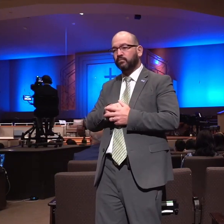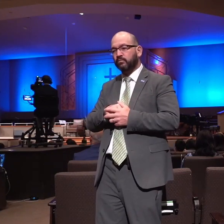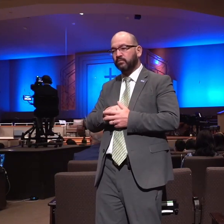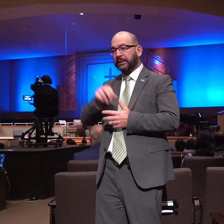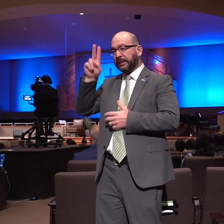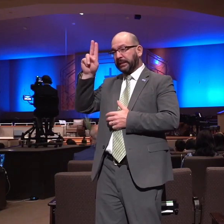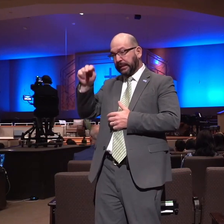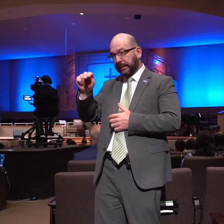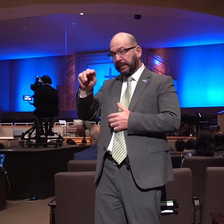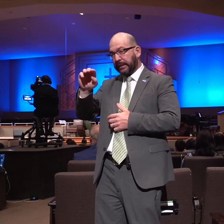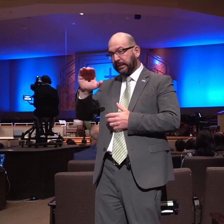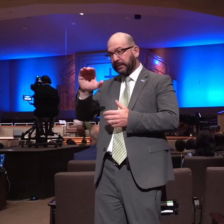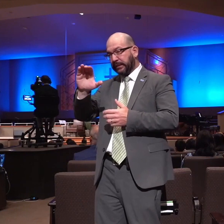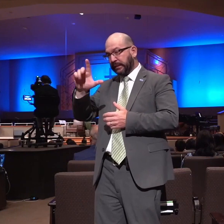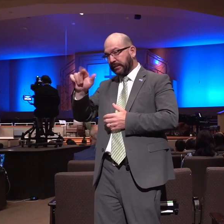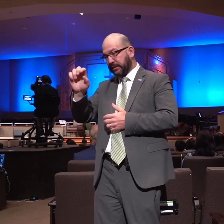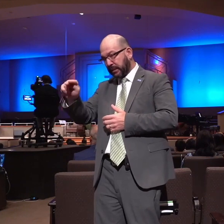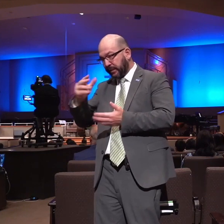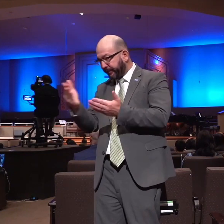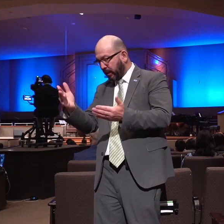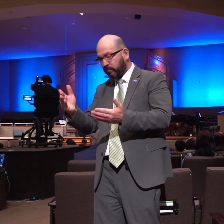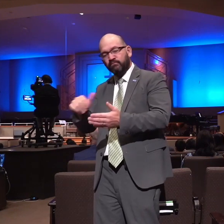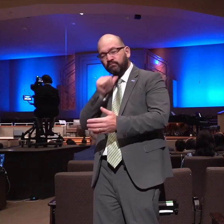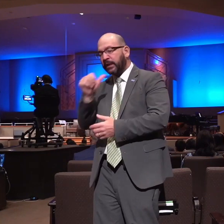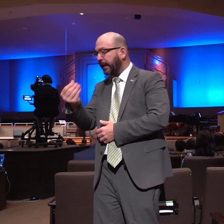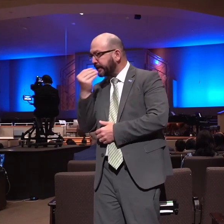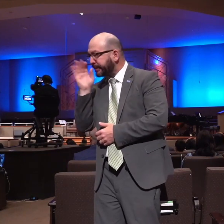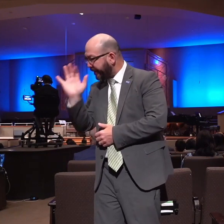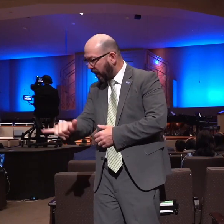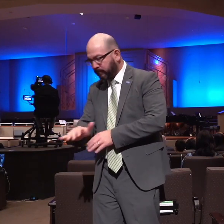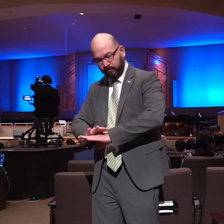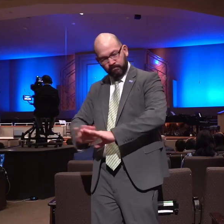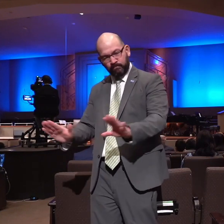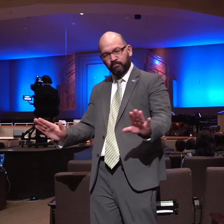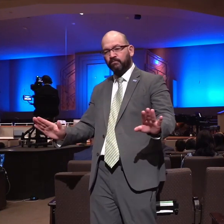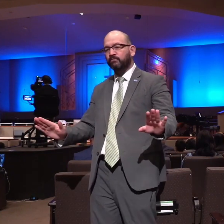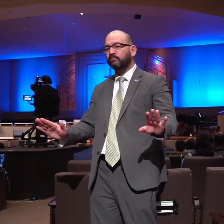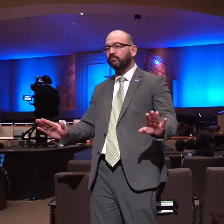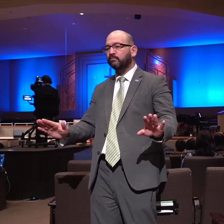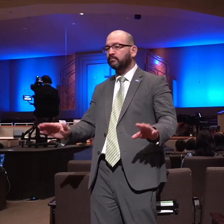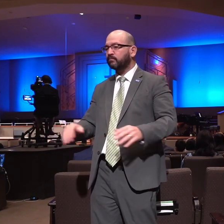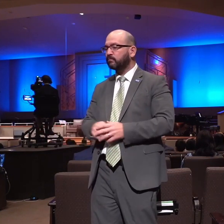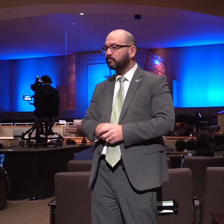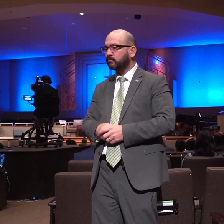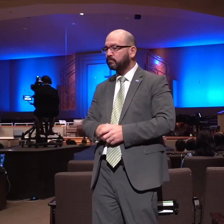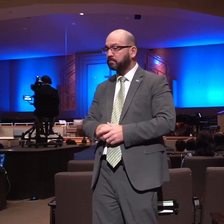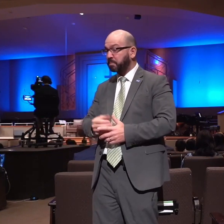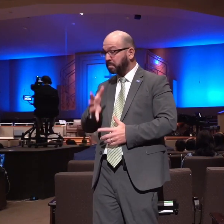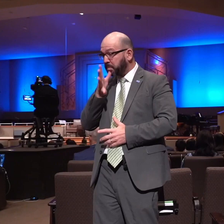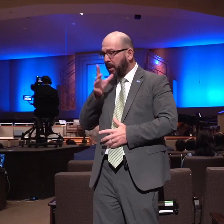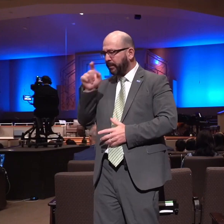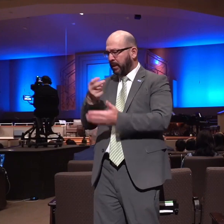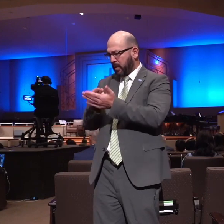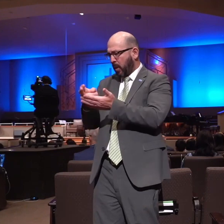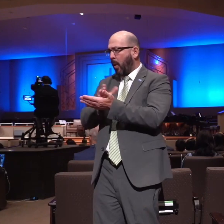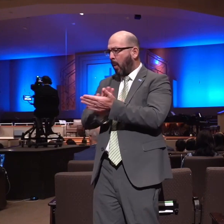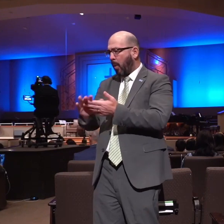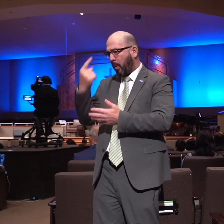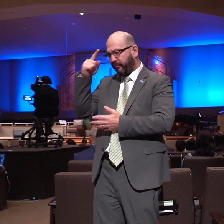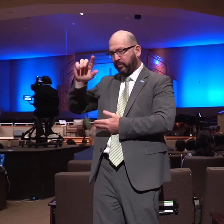eat there were things that she was not to do there was to be no wine no unclean meat the Nazarite vow if you want to study